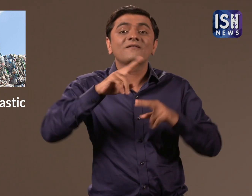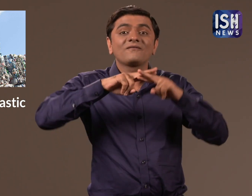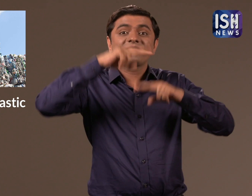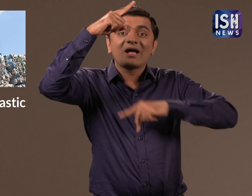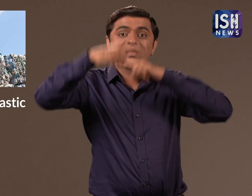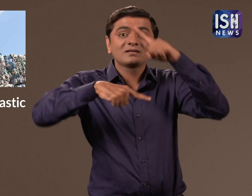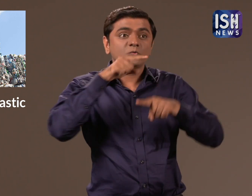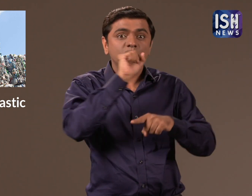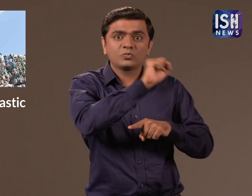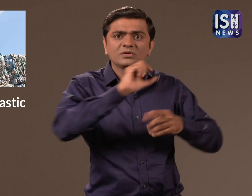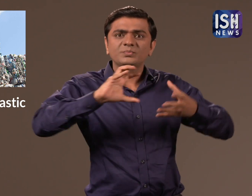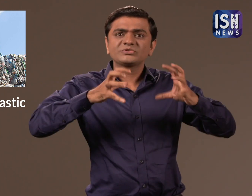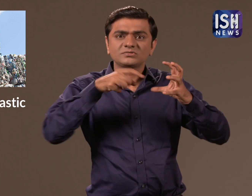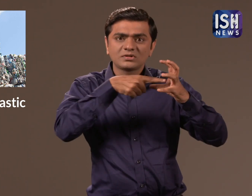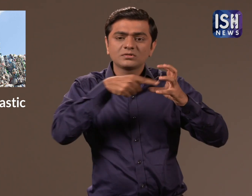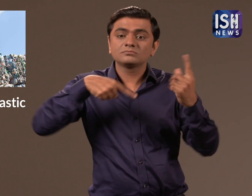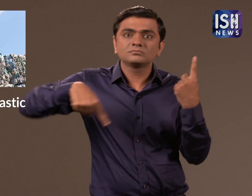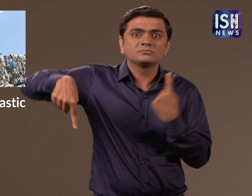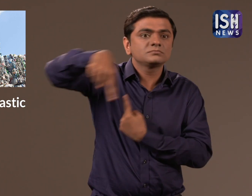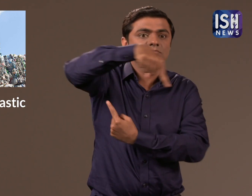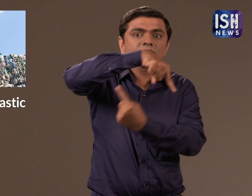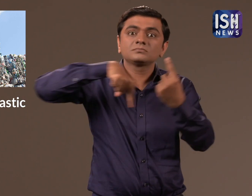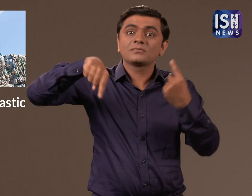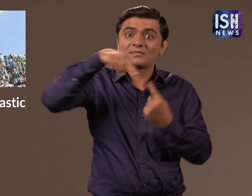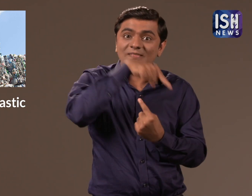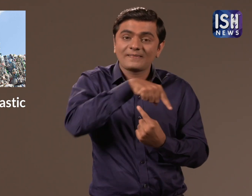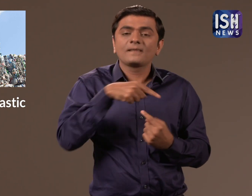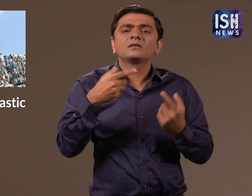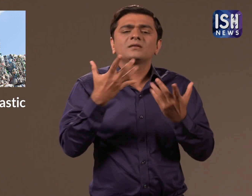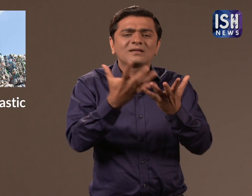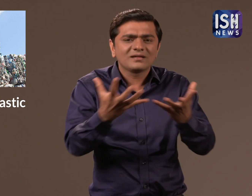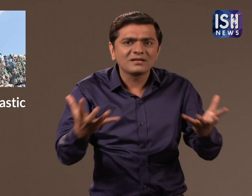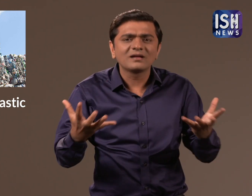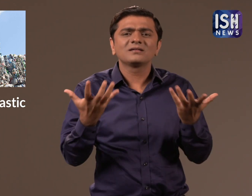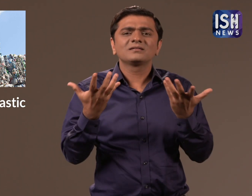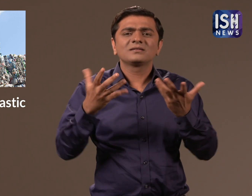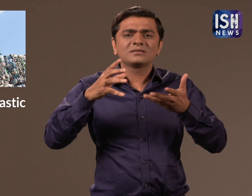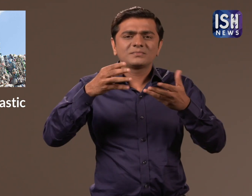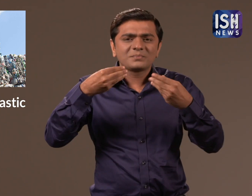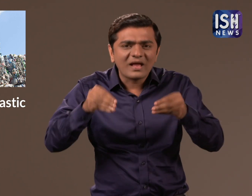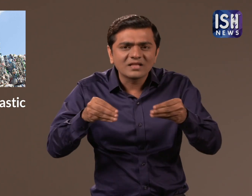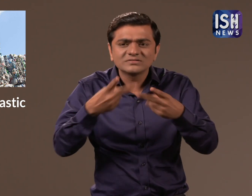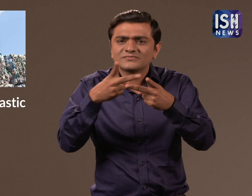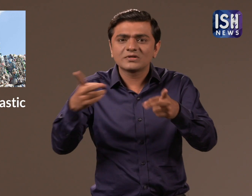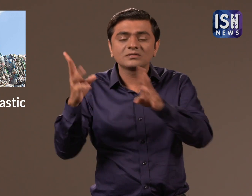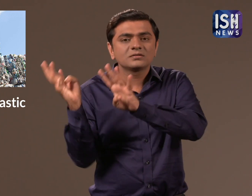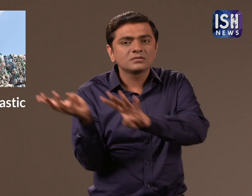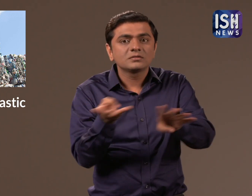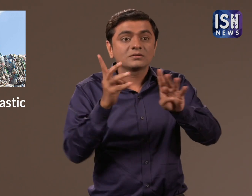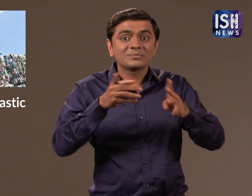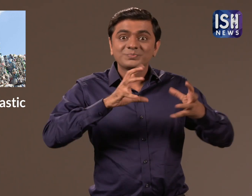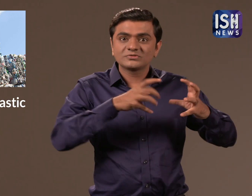Factories which recycle plastic use machines that detect and separate plastic which can be recycled.